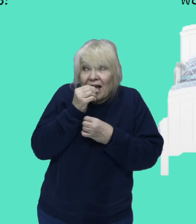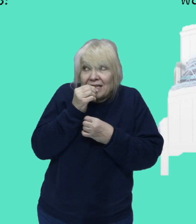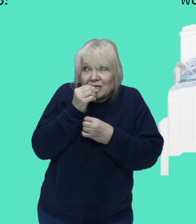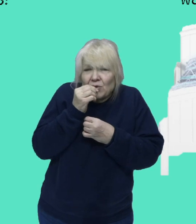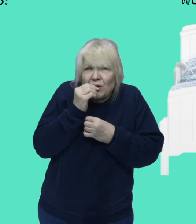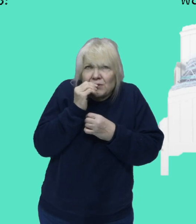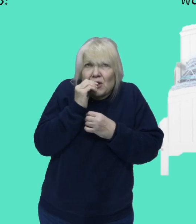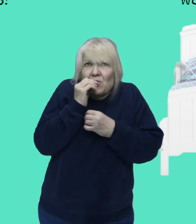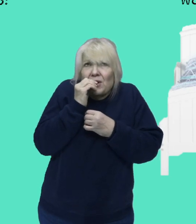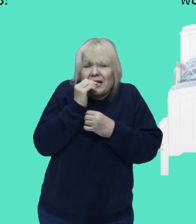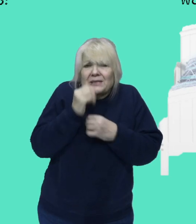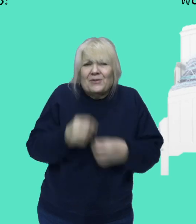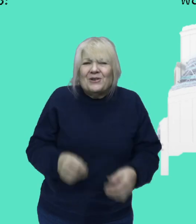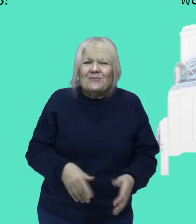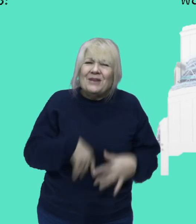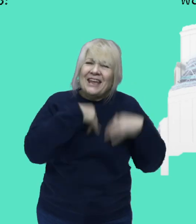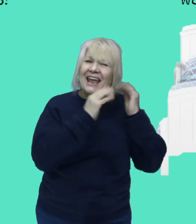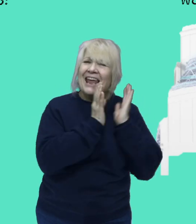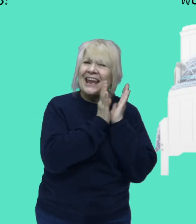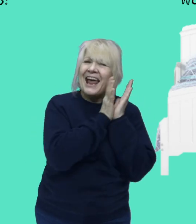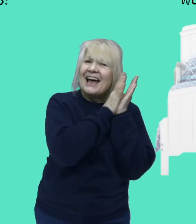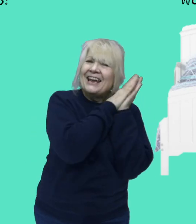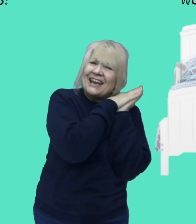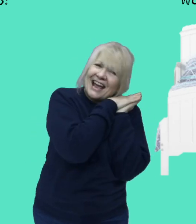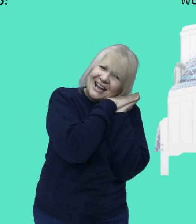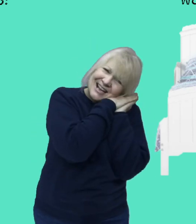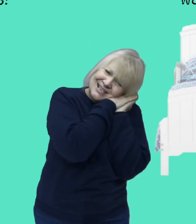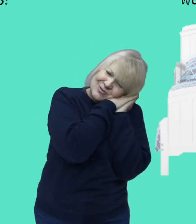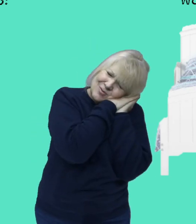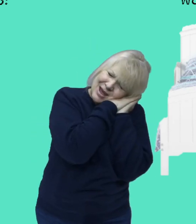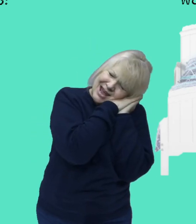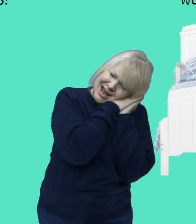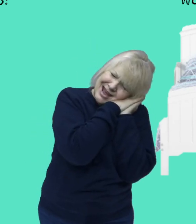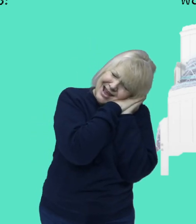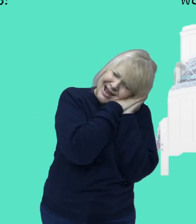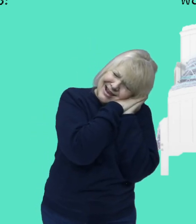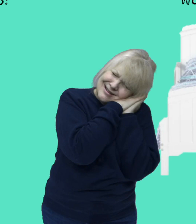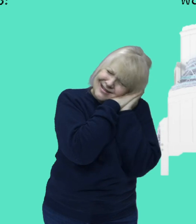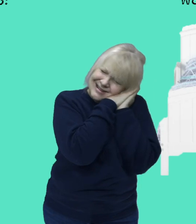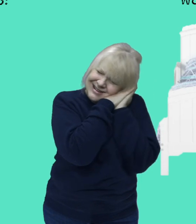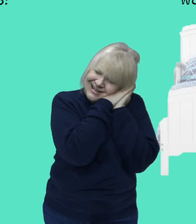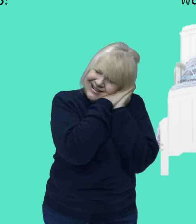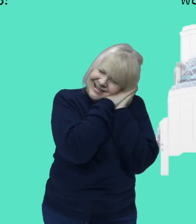of ice cream sodies. Put me in a nice warm bed.